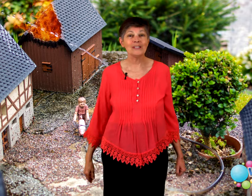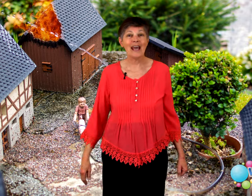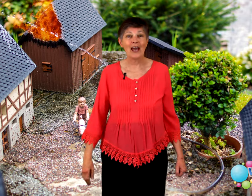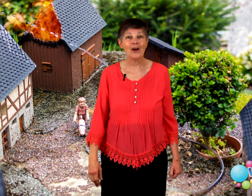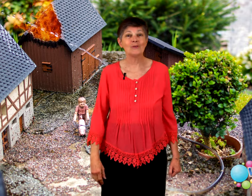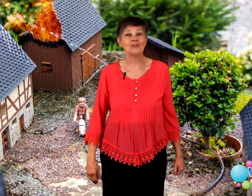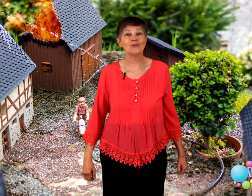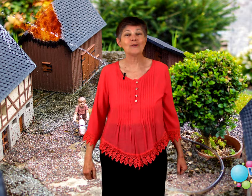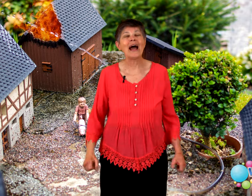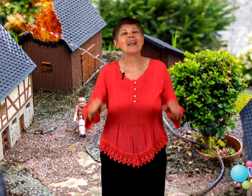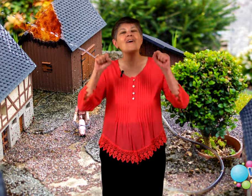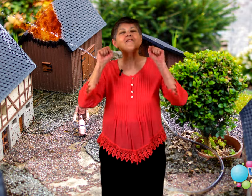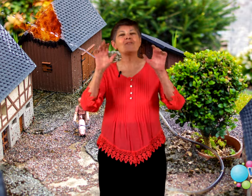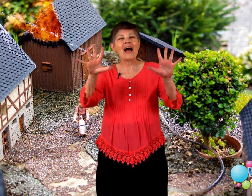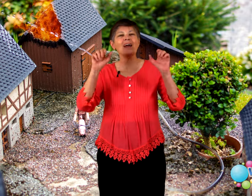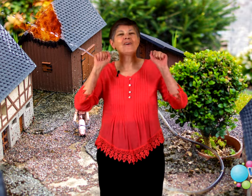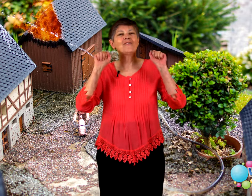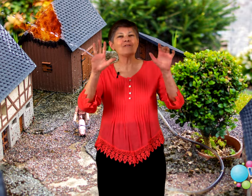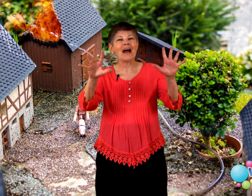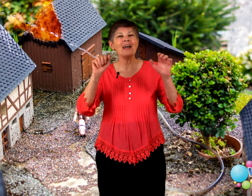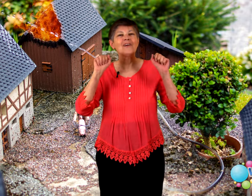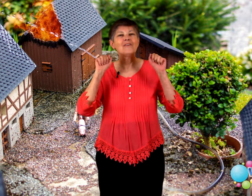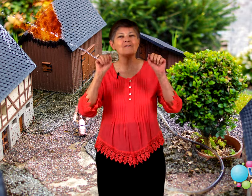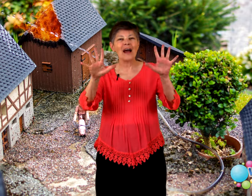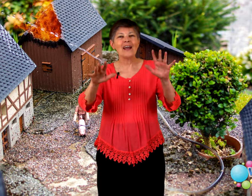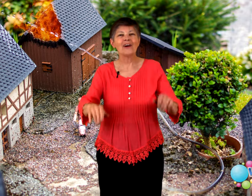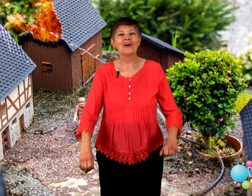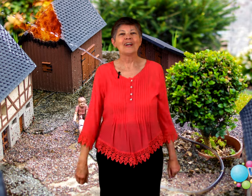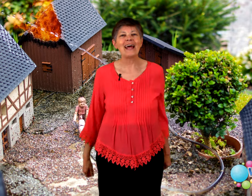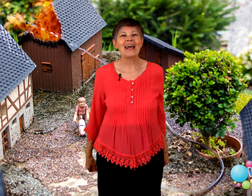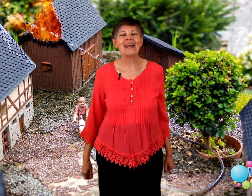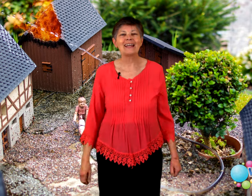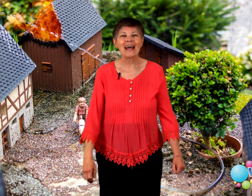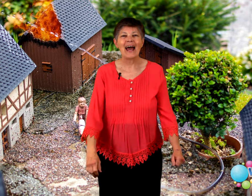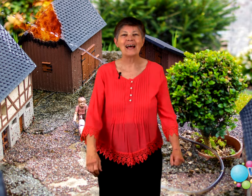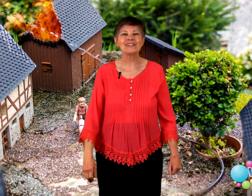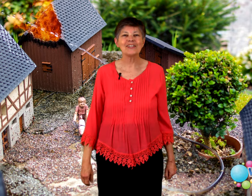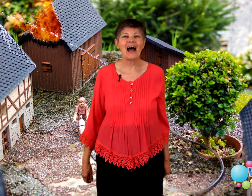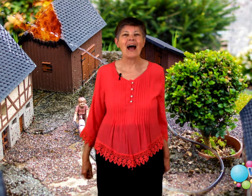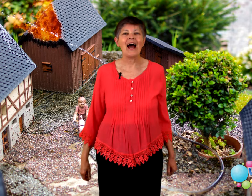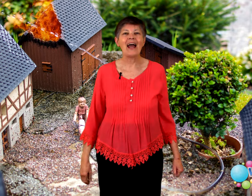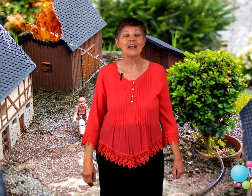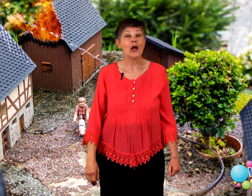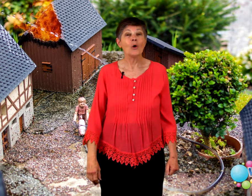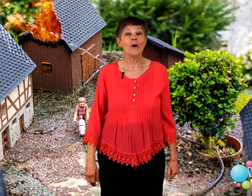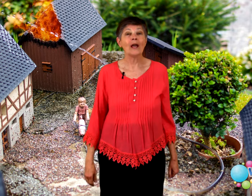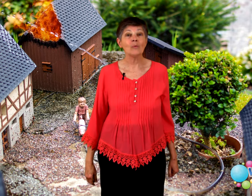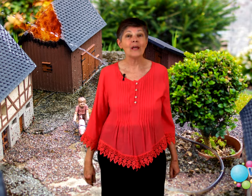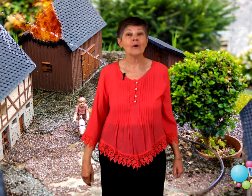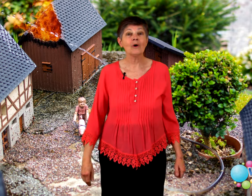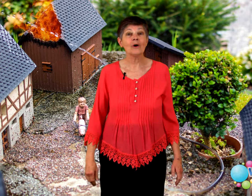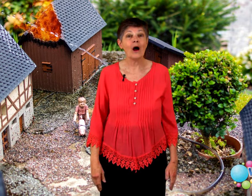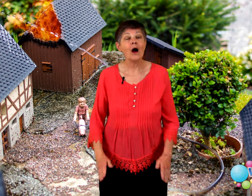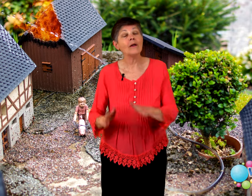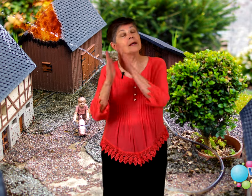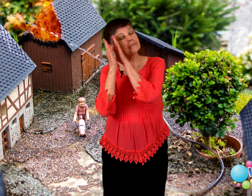town tonight, fire, fire, fire. Late last night, when we were all in,